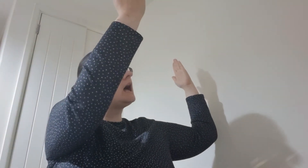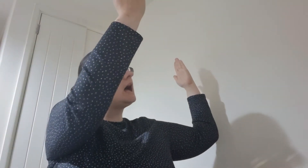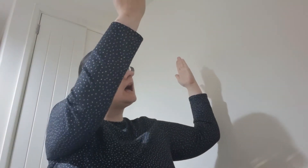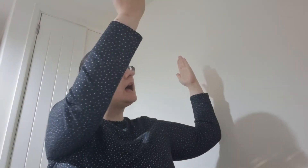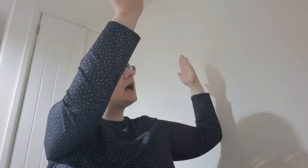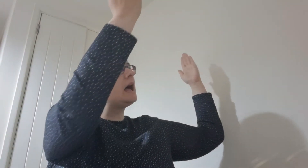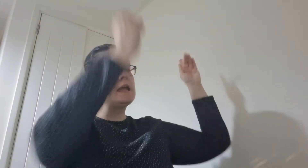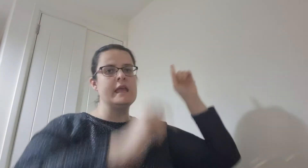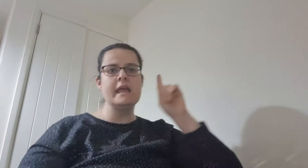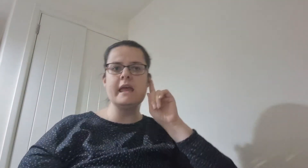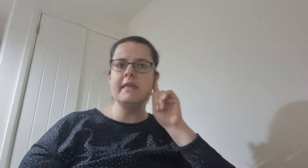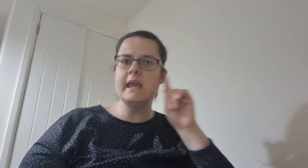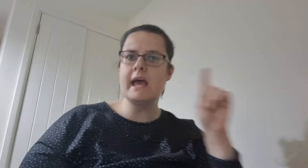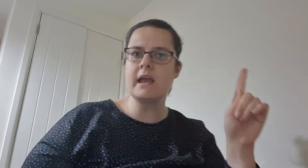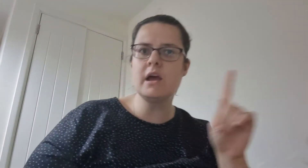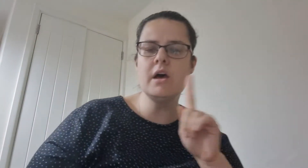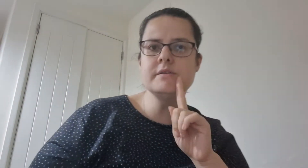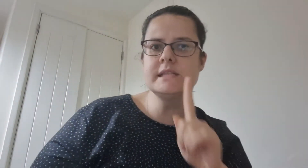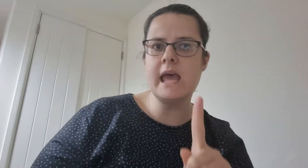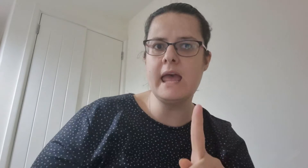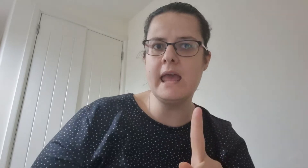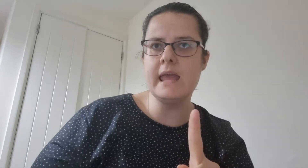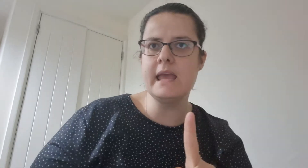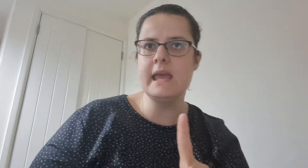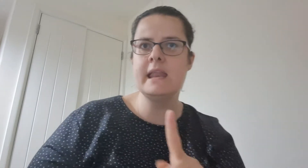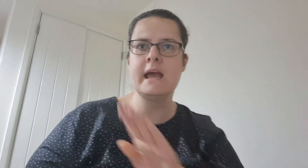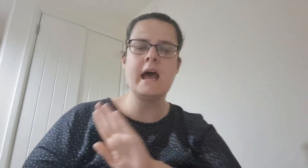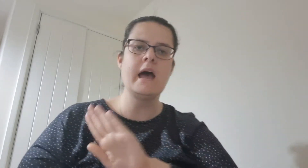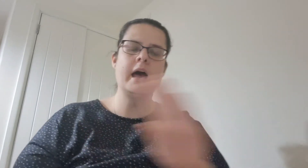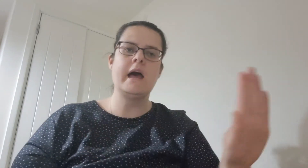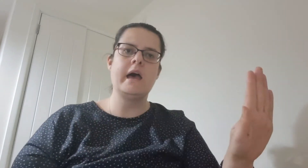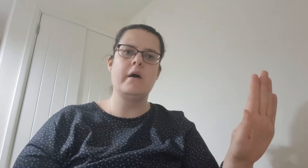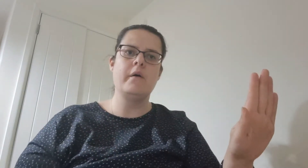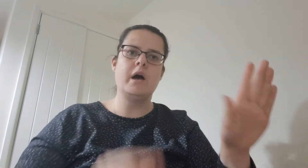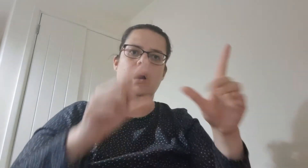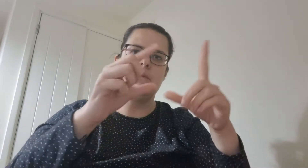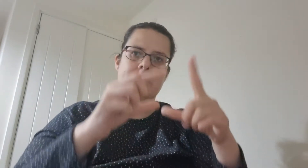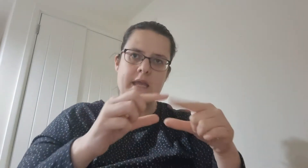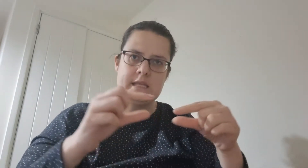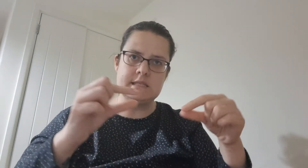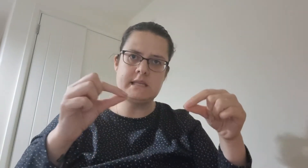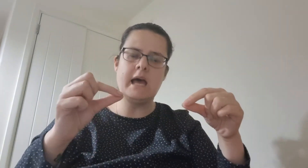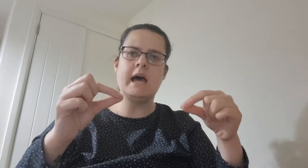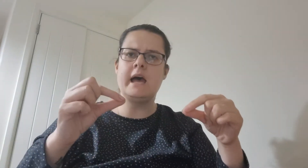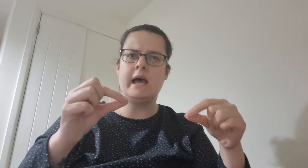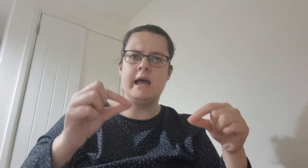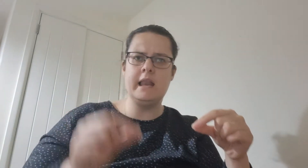And if the end comes to you and I won't be silent